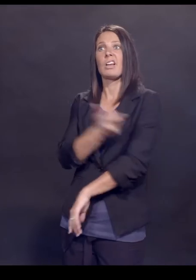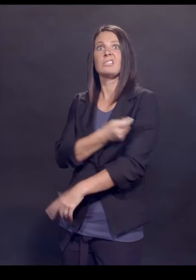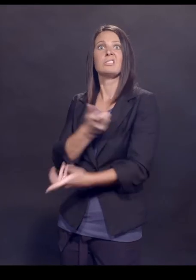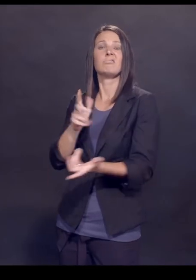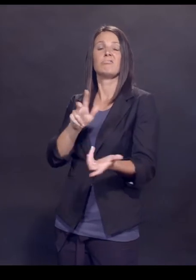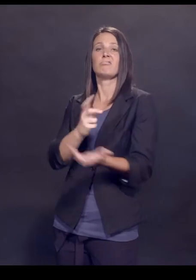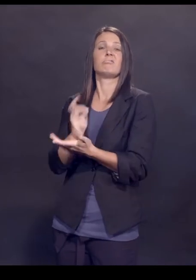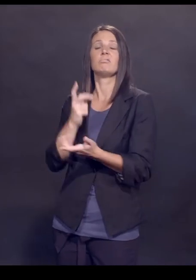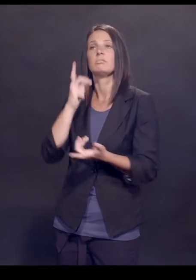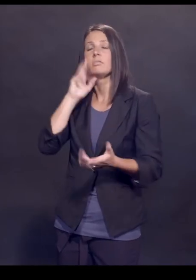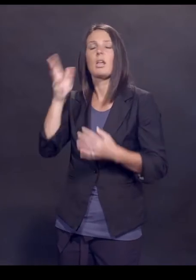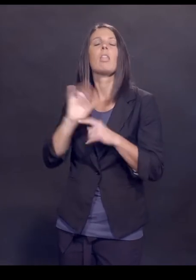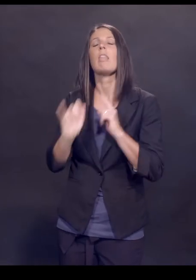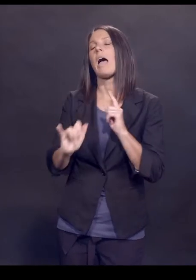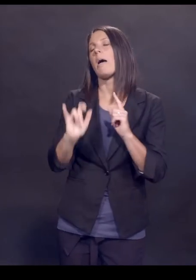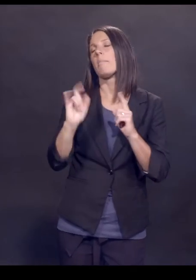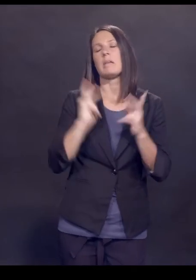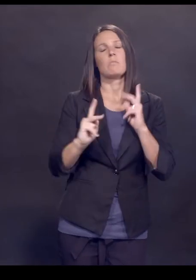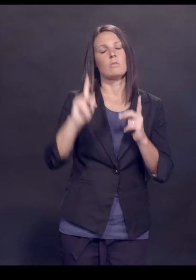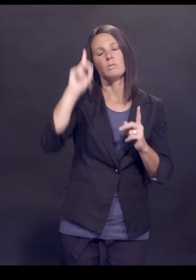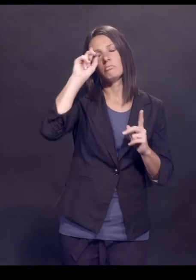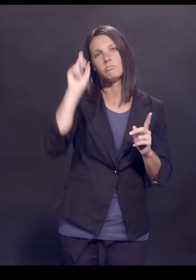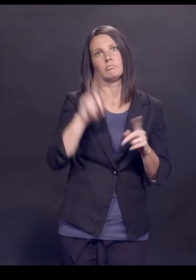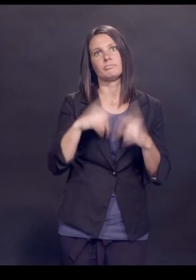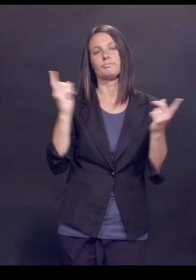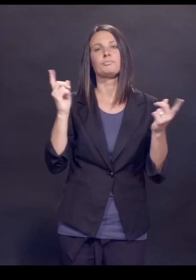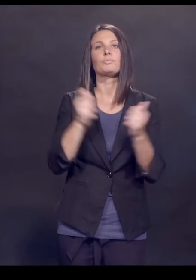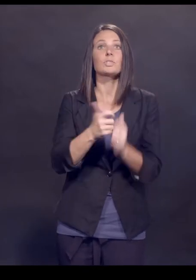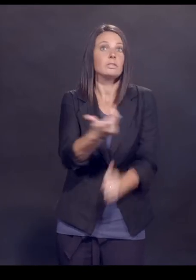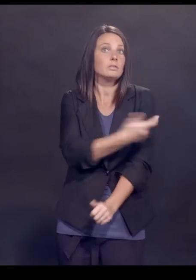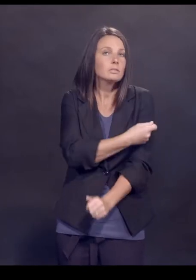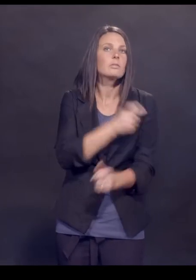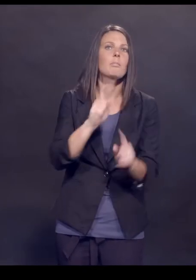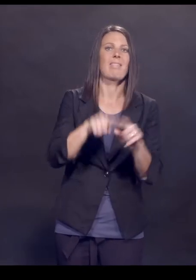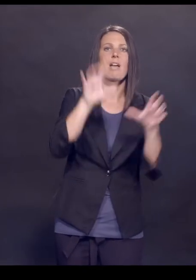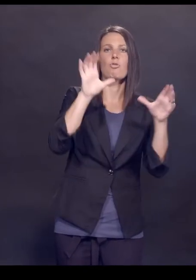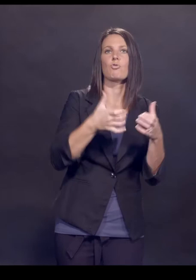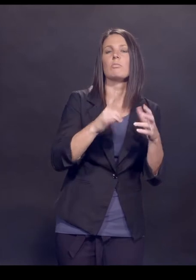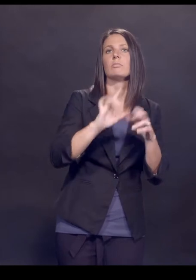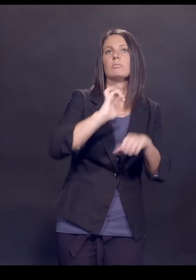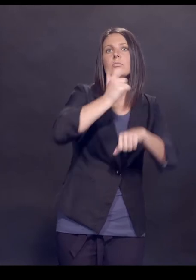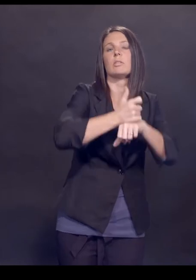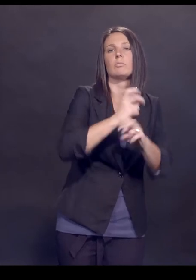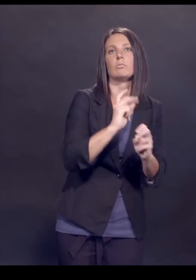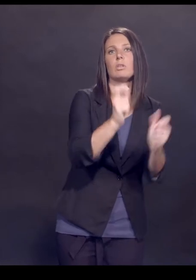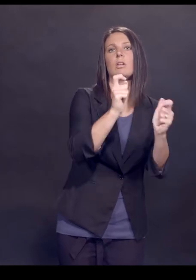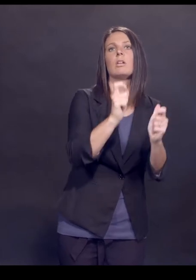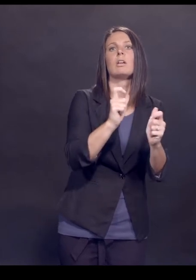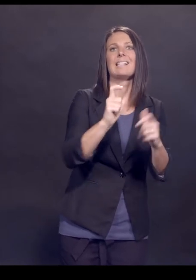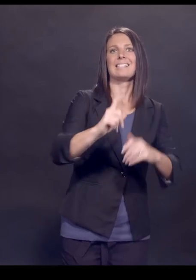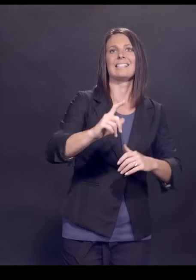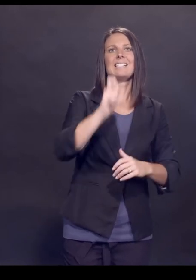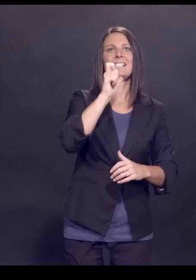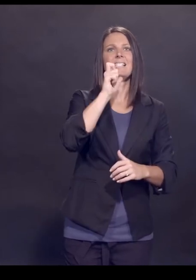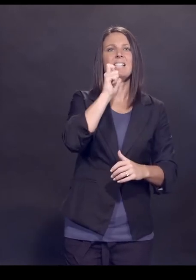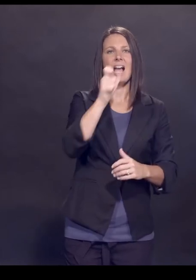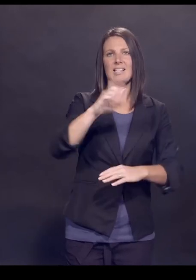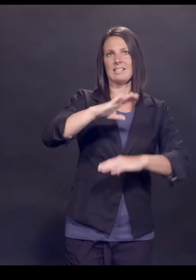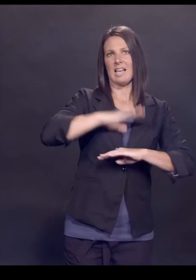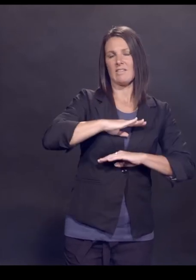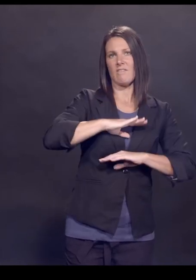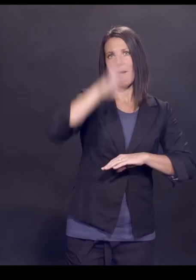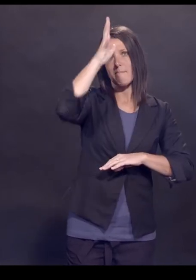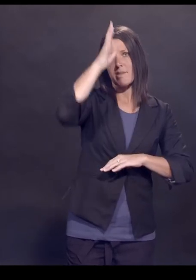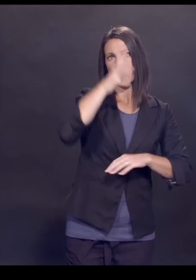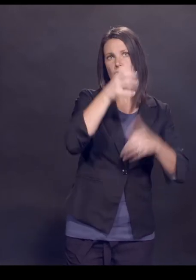in many ways, the birth of the modern American anti-vaccine movement. There was a group that was quickly formed called Dissatisfied Parents Together,